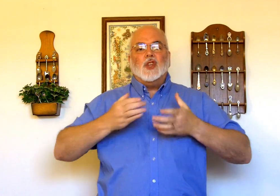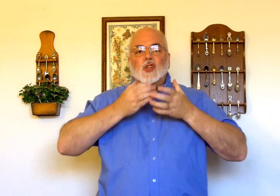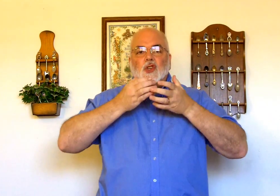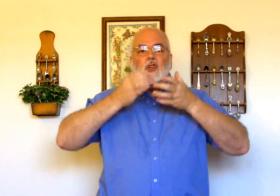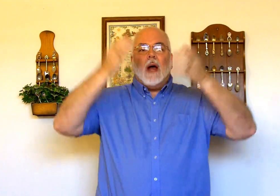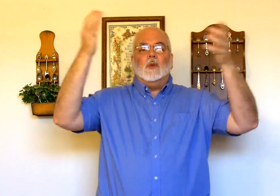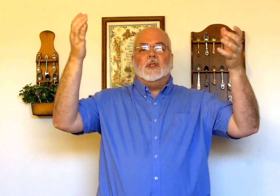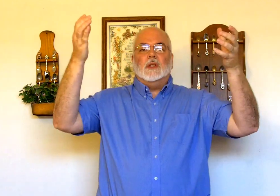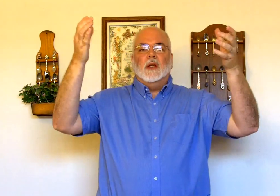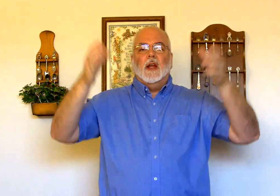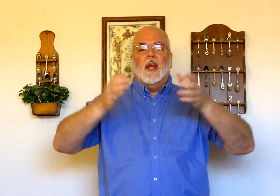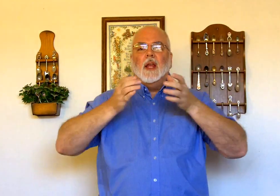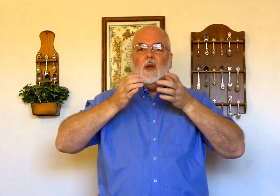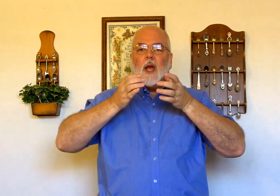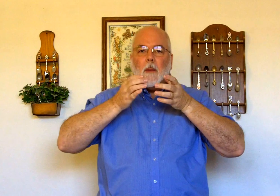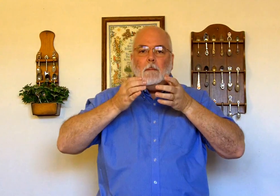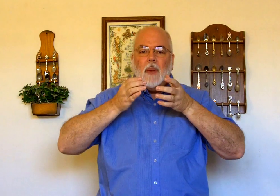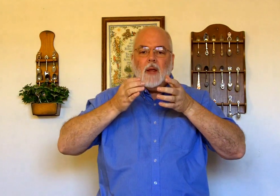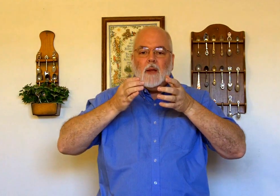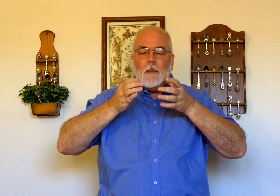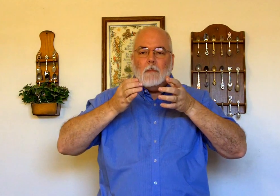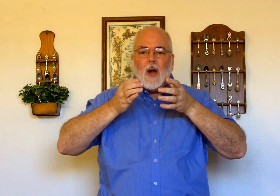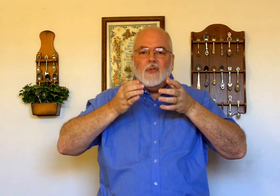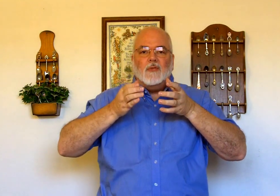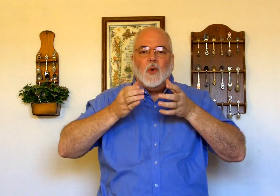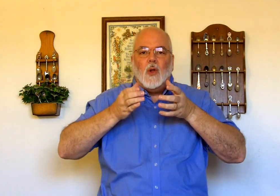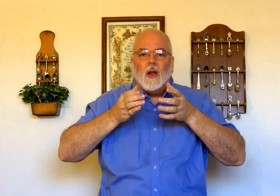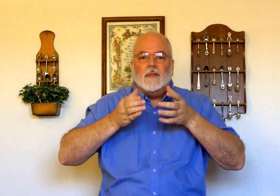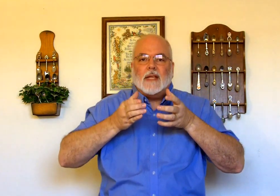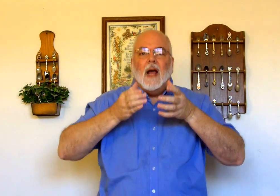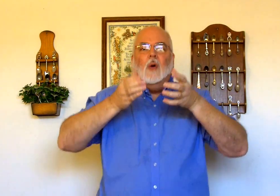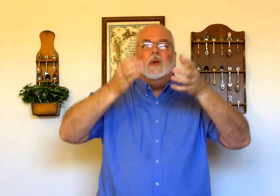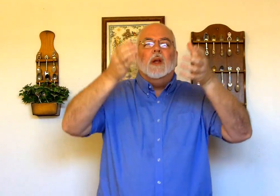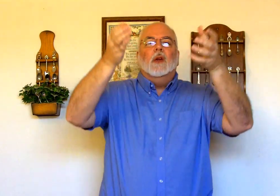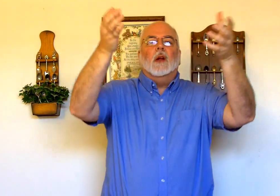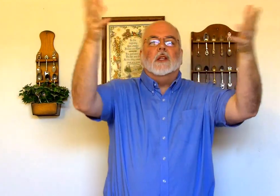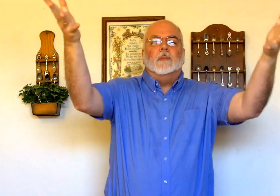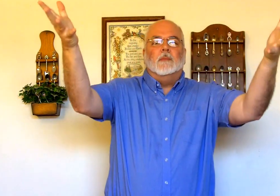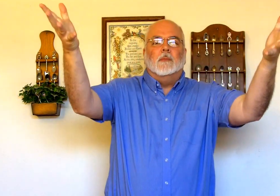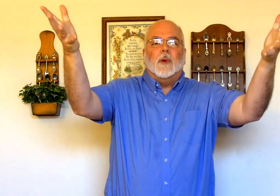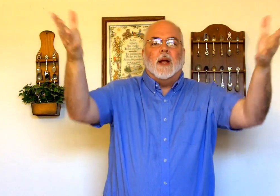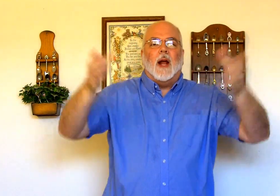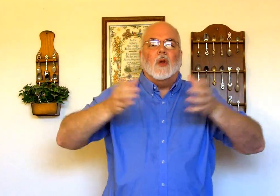shouts. You got a big mouthful of sound and you're going to spread it out.